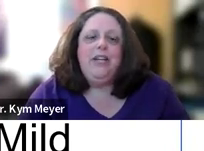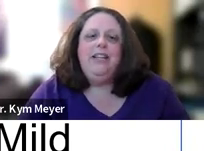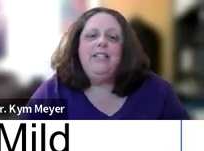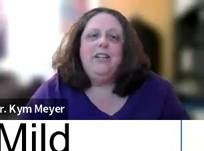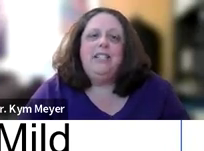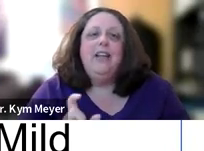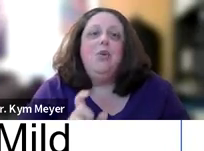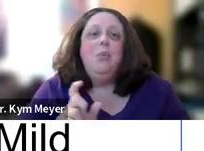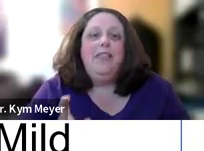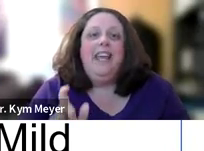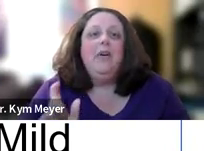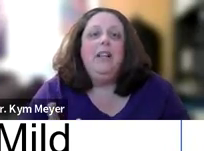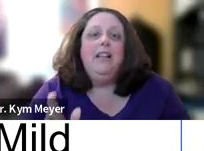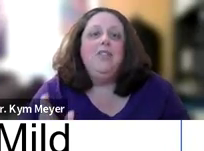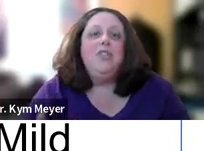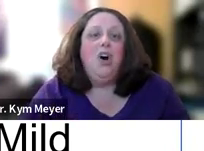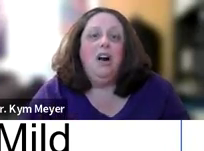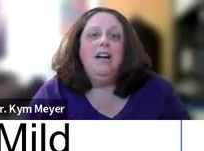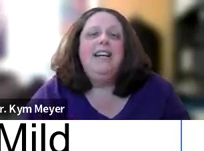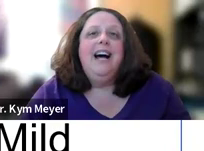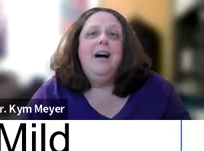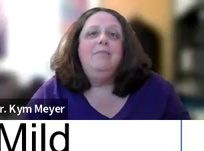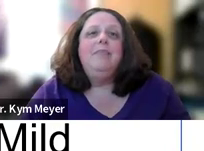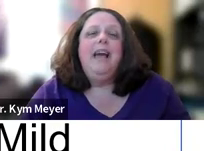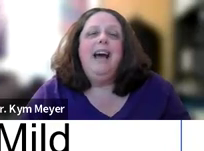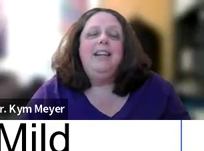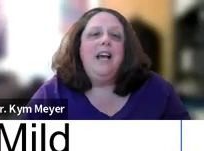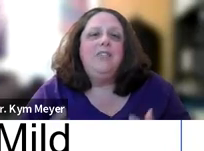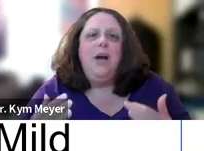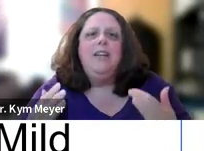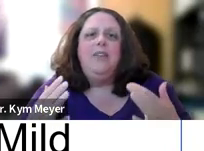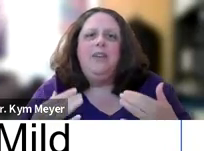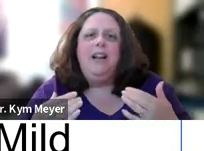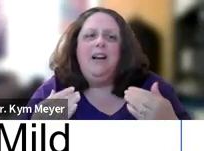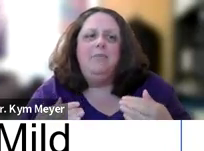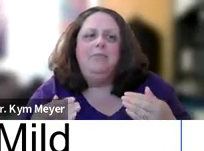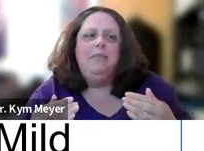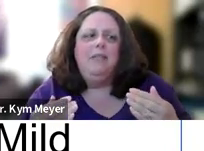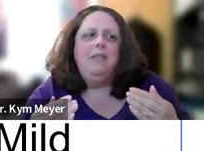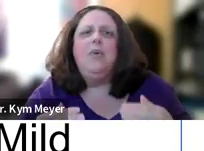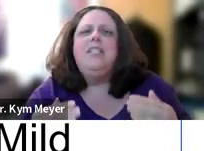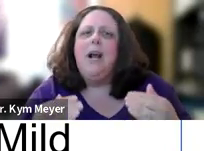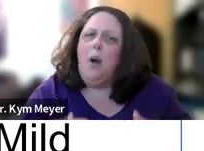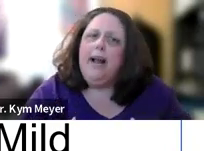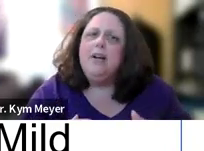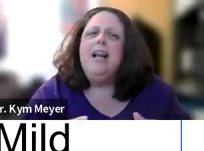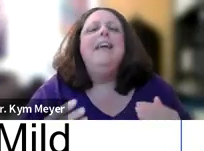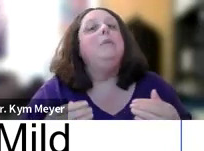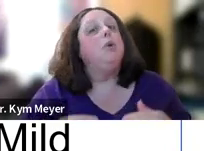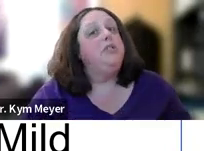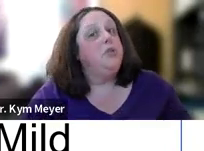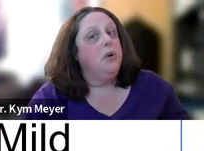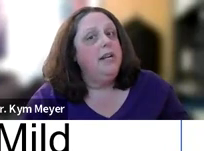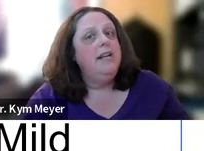see on the screen that it's going to tell you what the hearing levels are as as you kind of the voices get quieter.